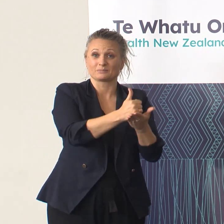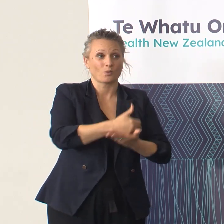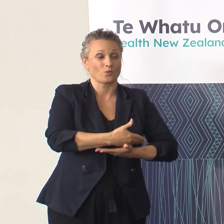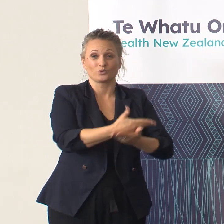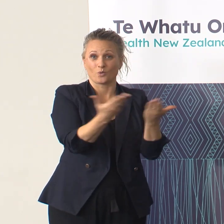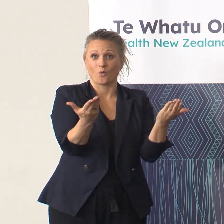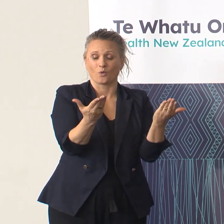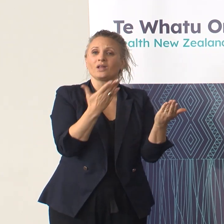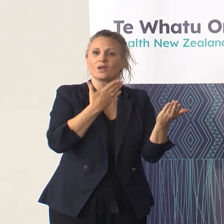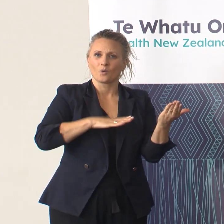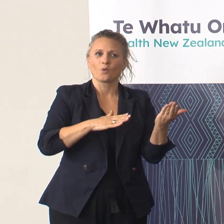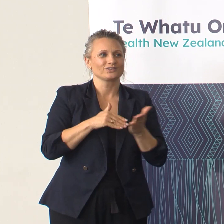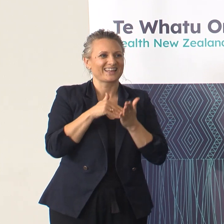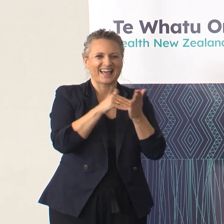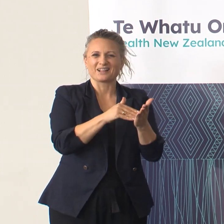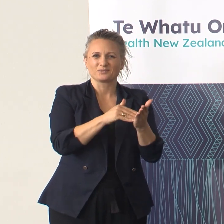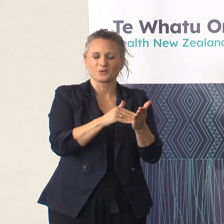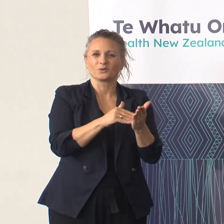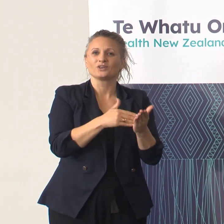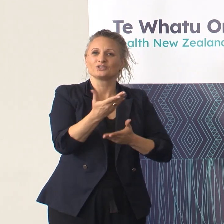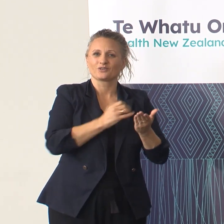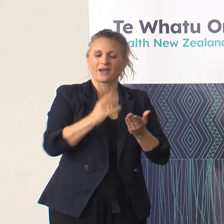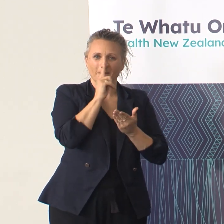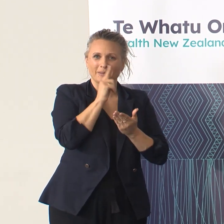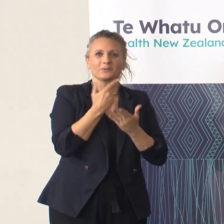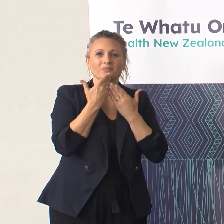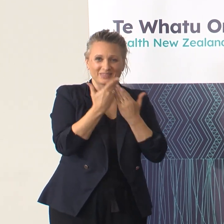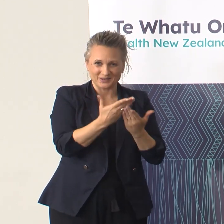providing better care and services for our people. Mauri ore e te whare.